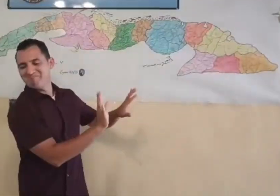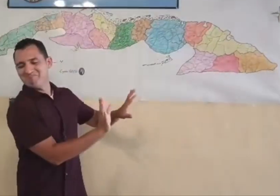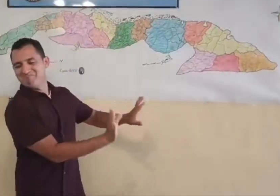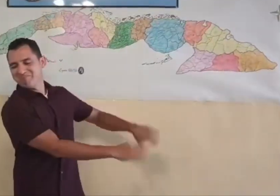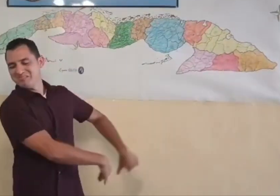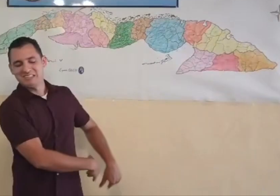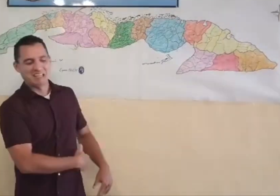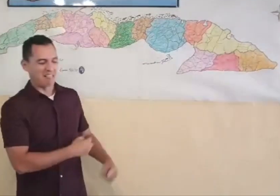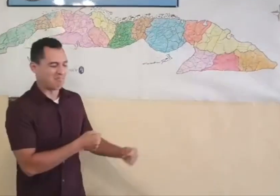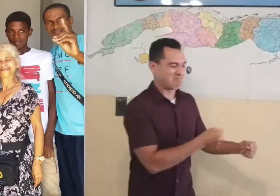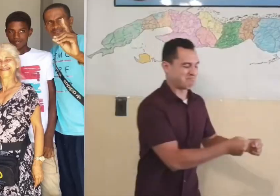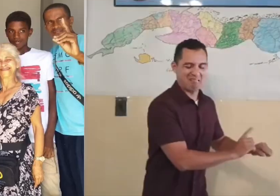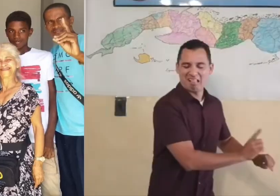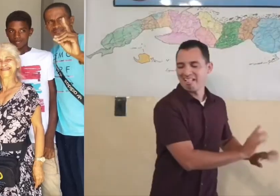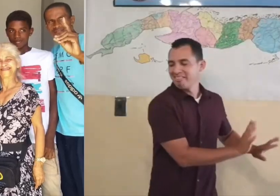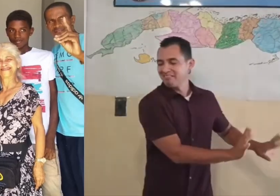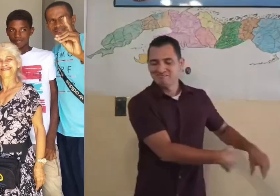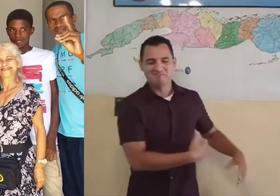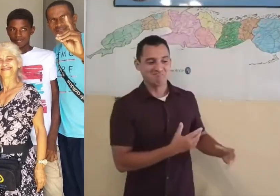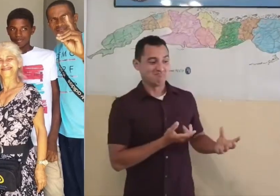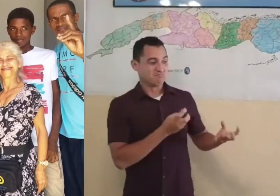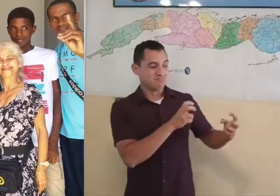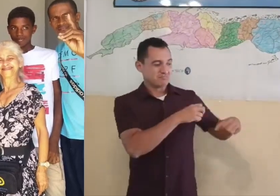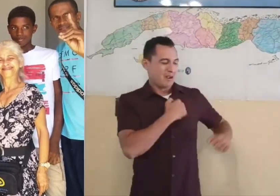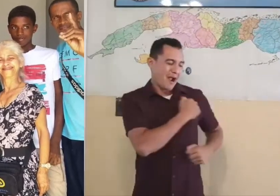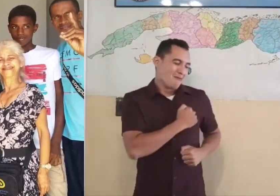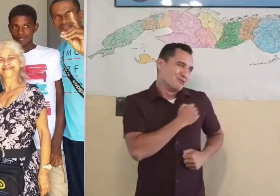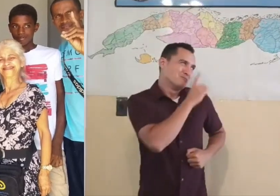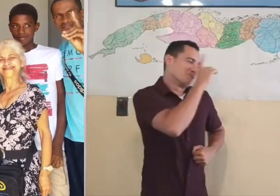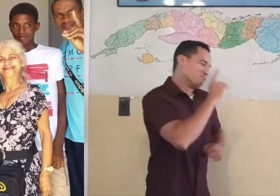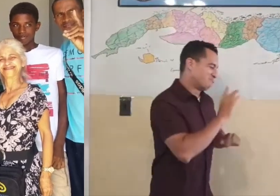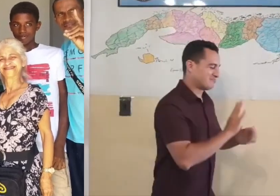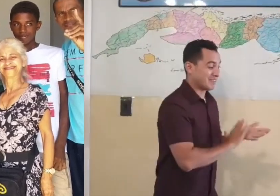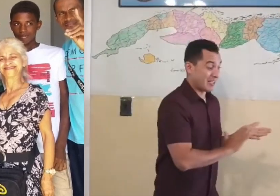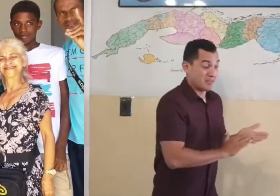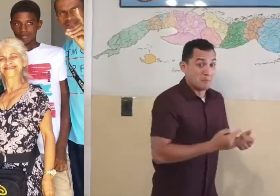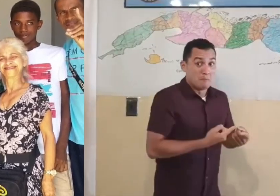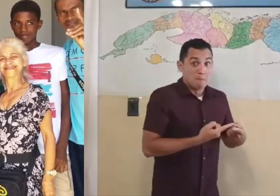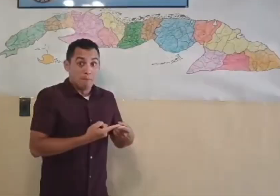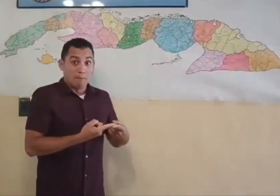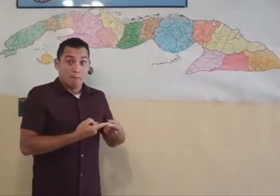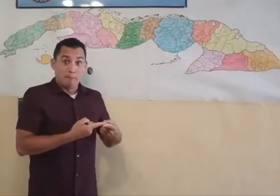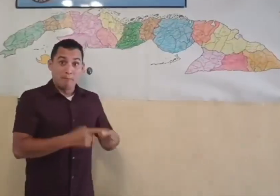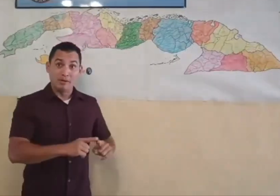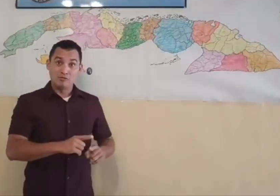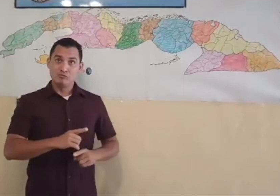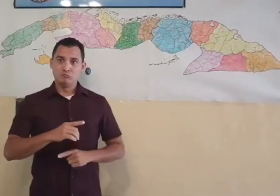historically been unreached because of their condition, and usually no one talks to them about God's love.